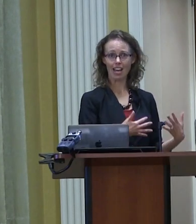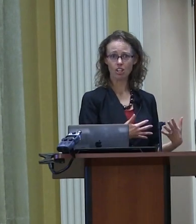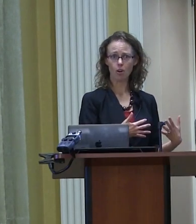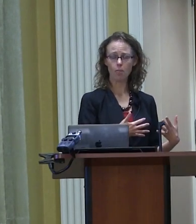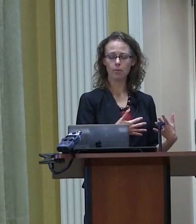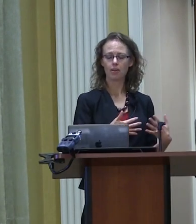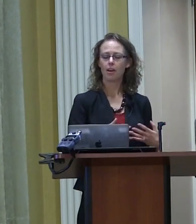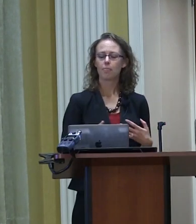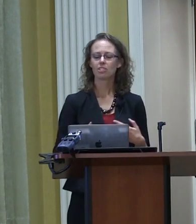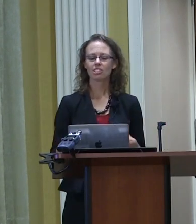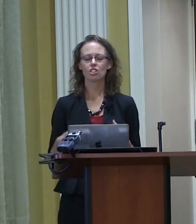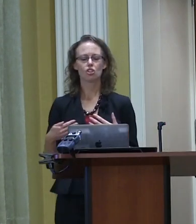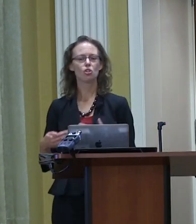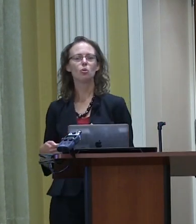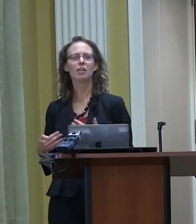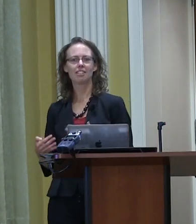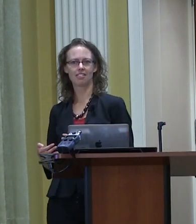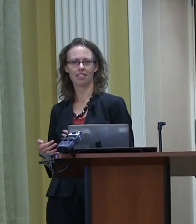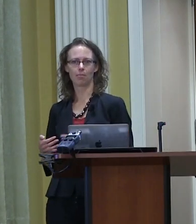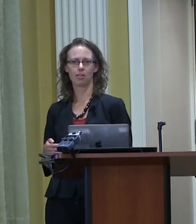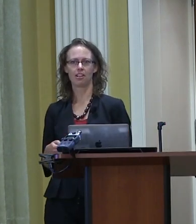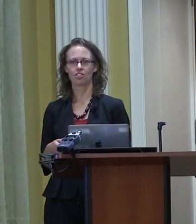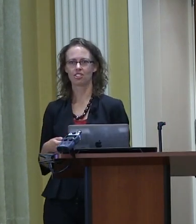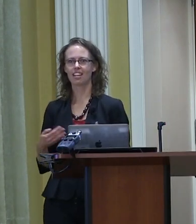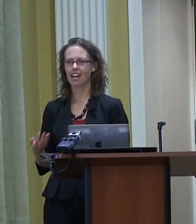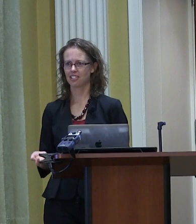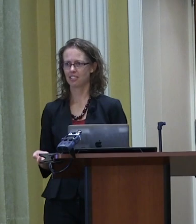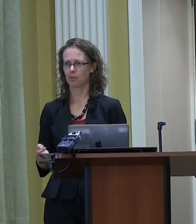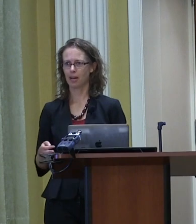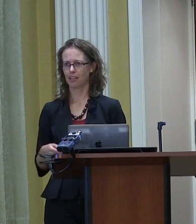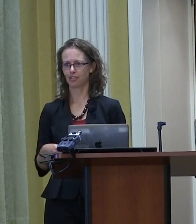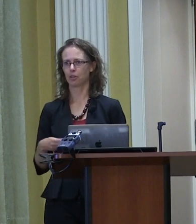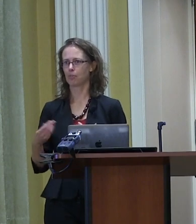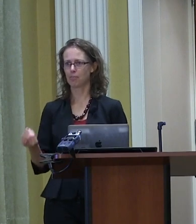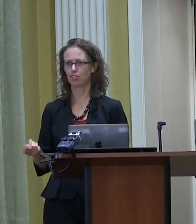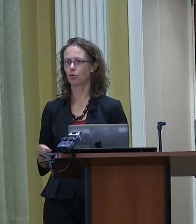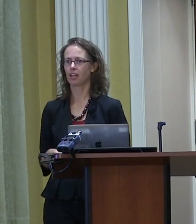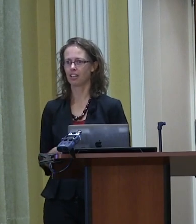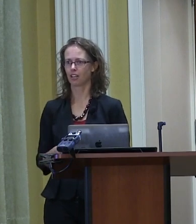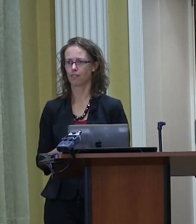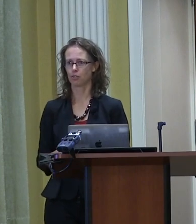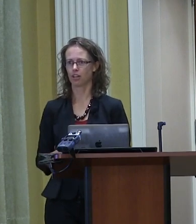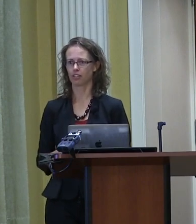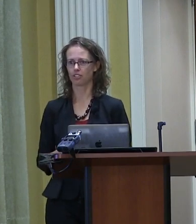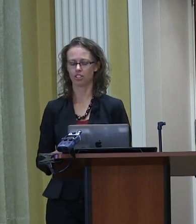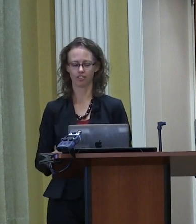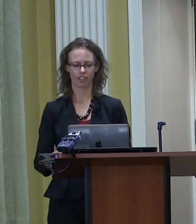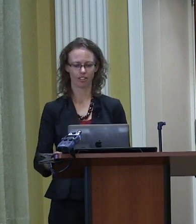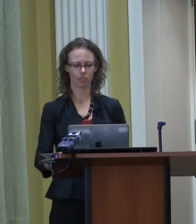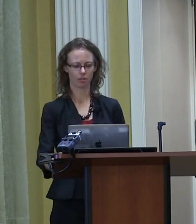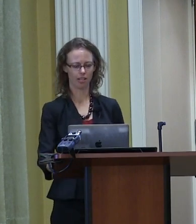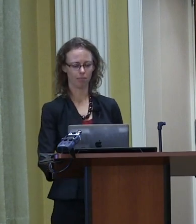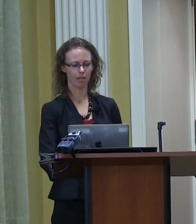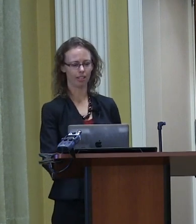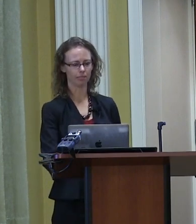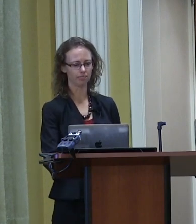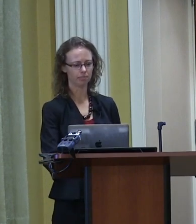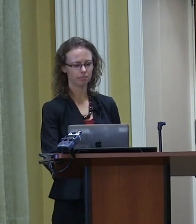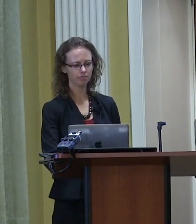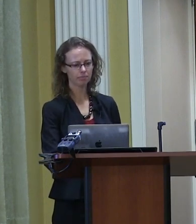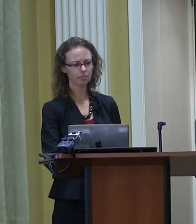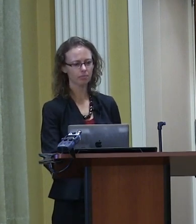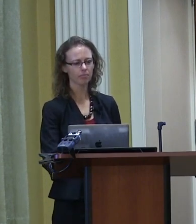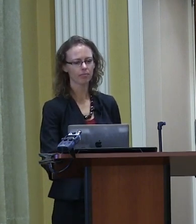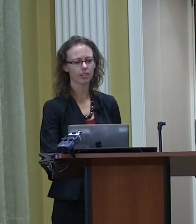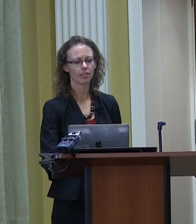had hope, but didn't do anything beyond just casting a ballot or maybe donating a few dollars here and there to a campaign.